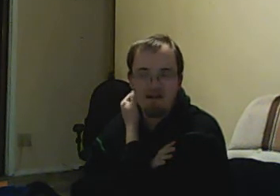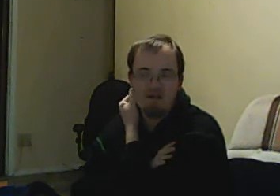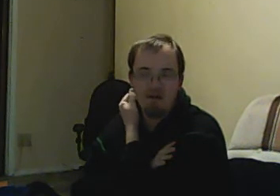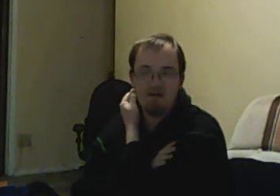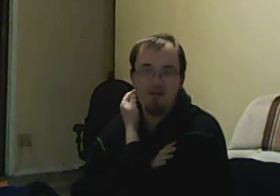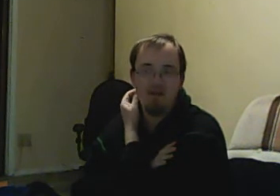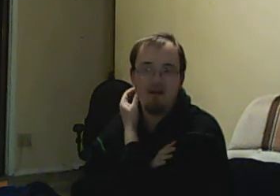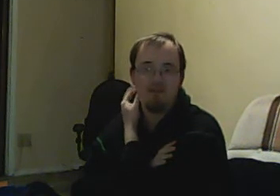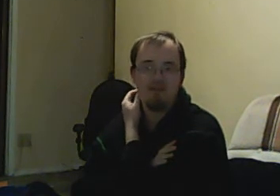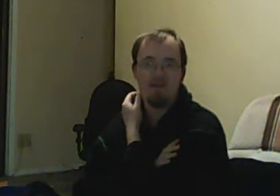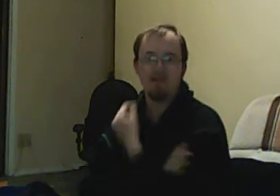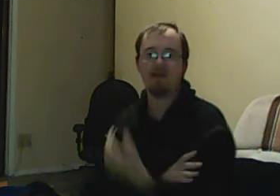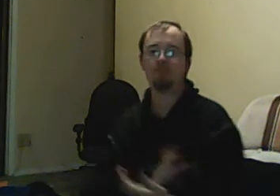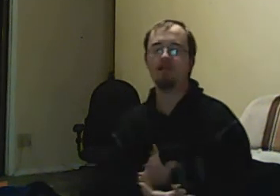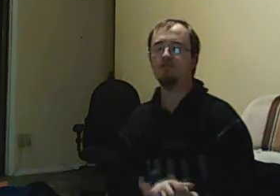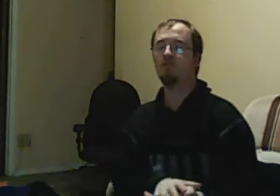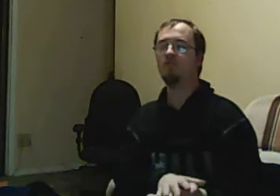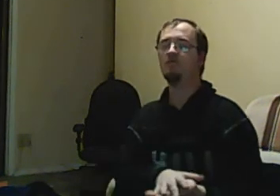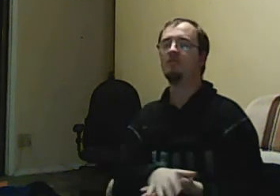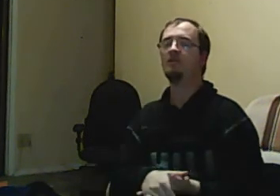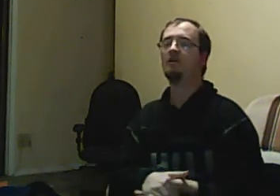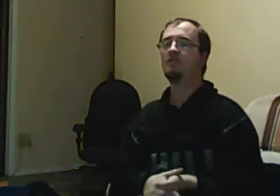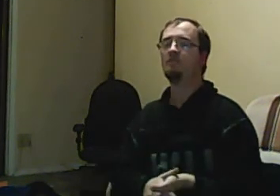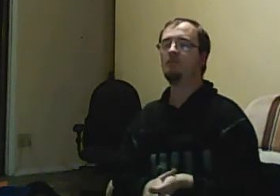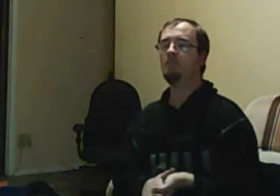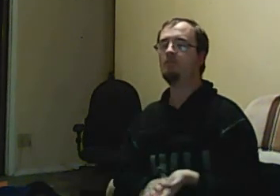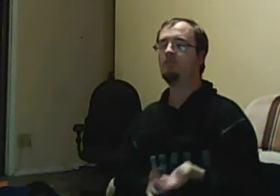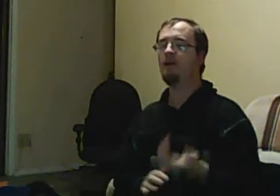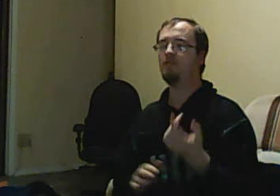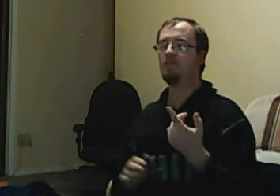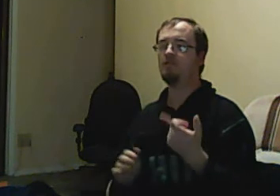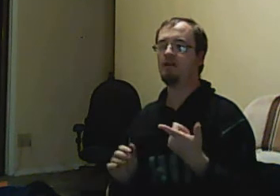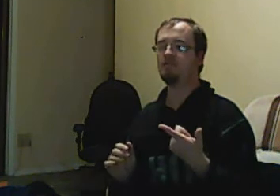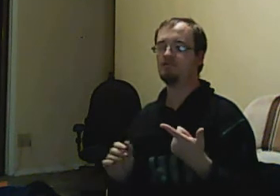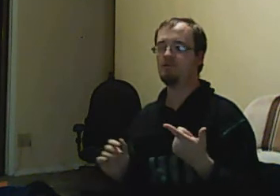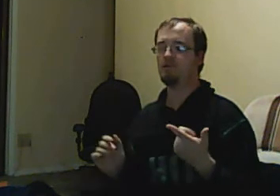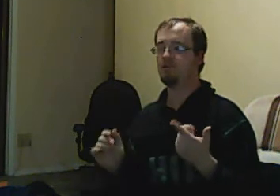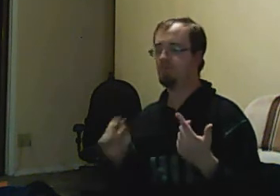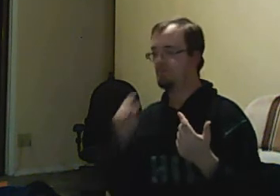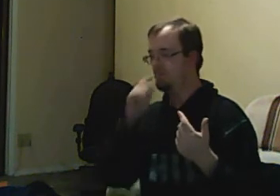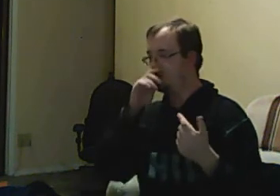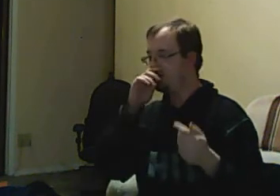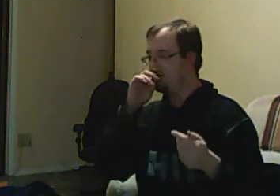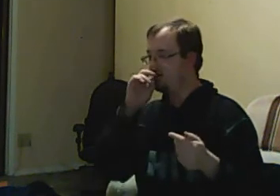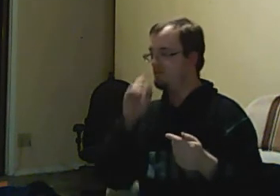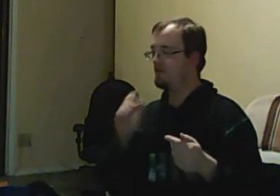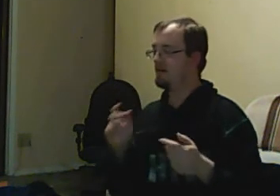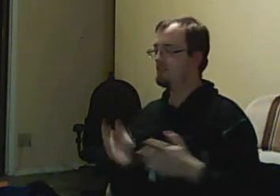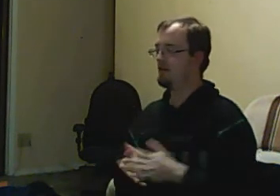he did an article on this, and he actually interviewed some people who were involved in the Degrassi shooting timeline.